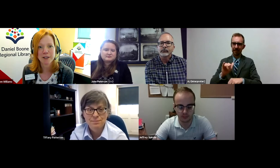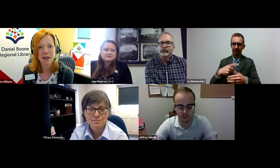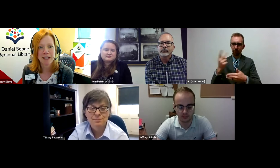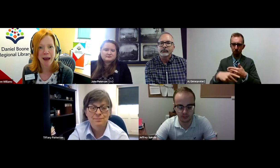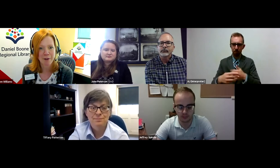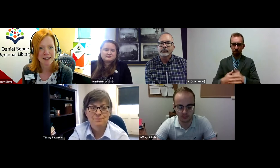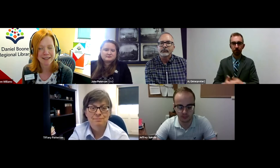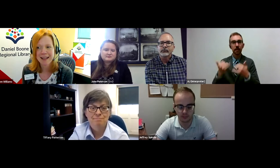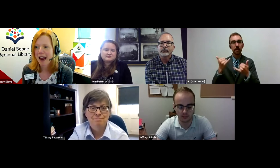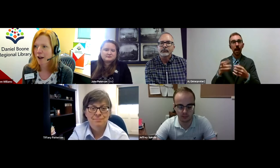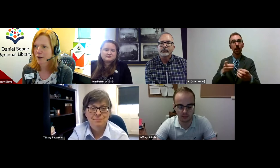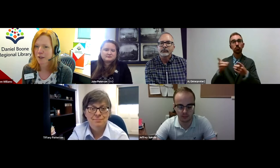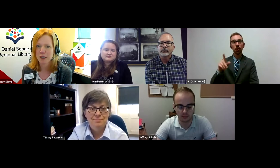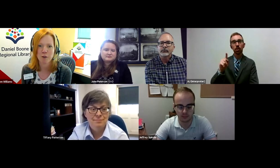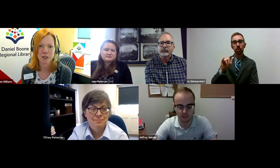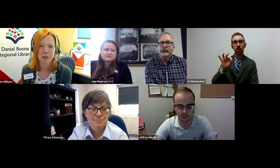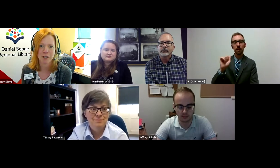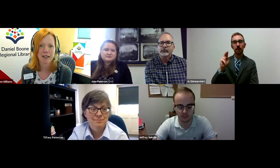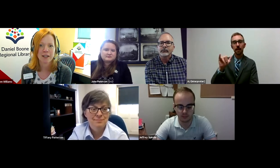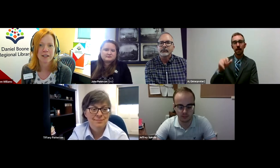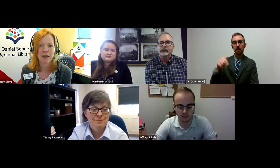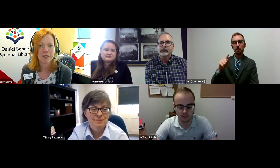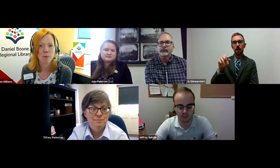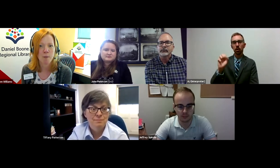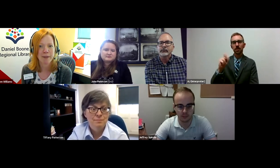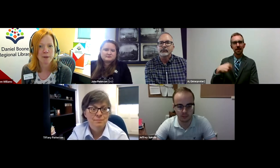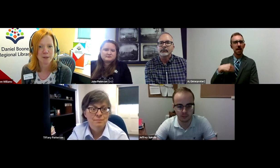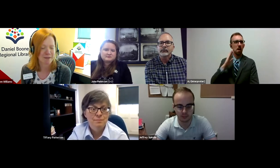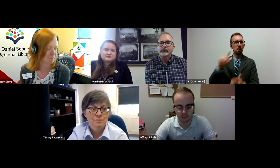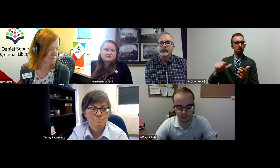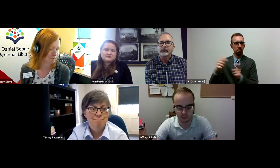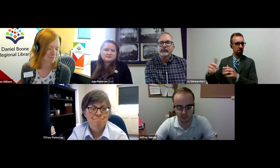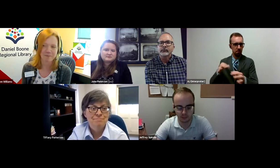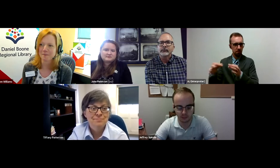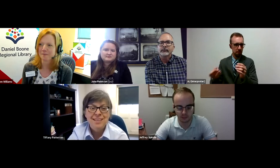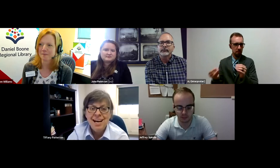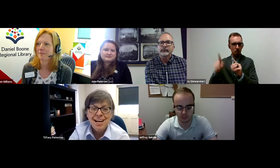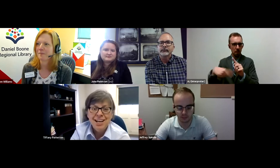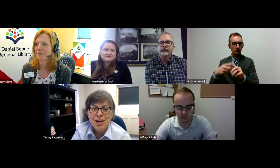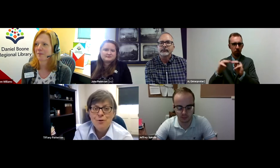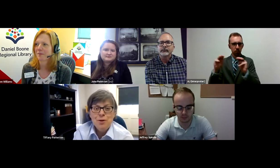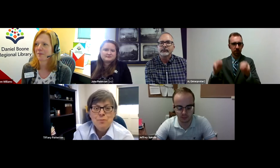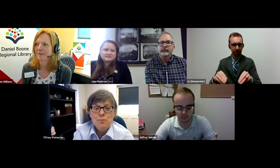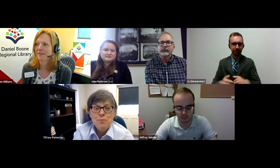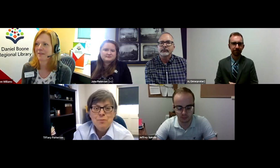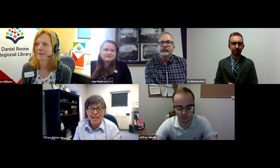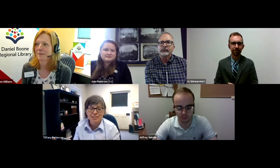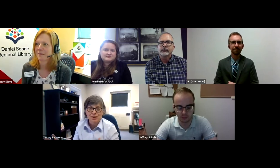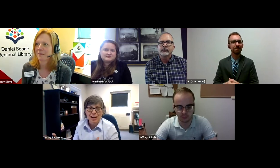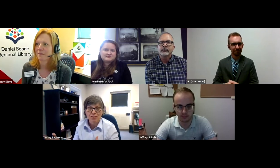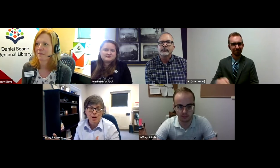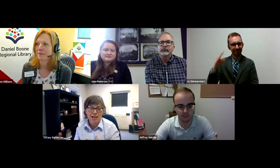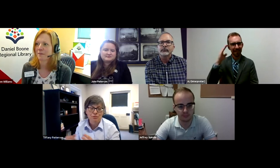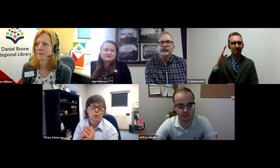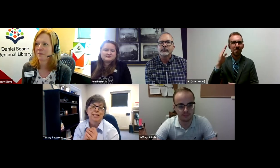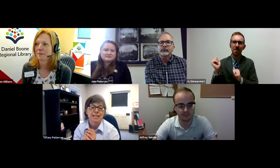Director Tiffany Patterson and I'll turn things over to her to let us know more about the museum. Hello and welcome. Thanks